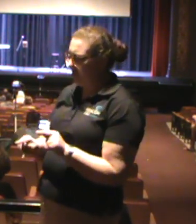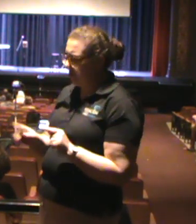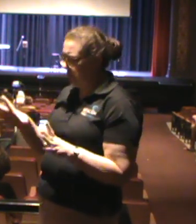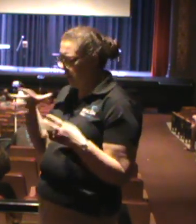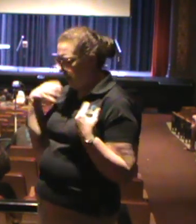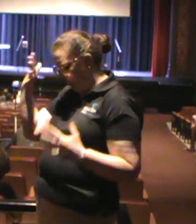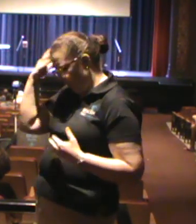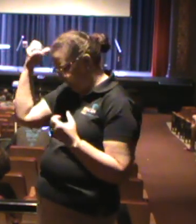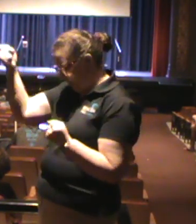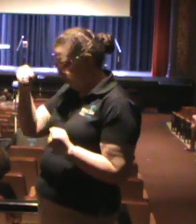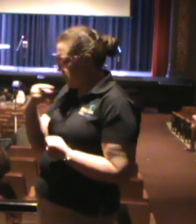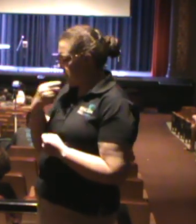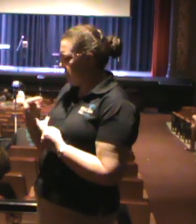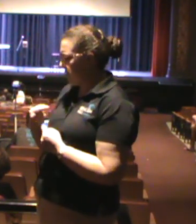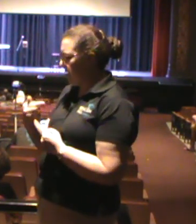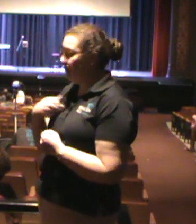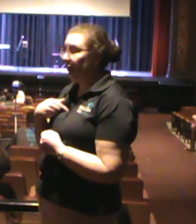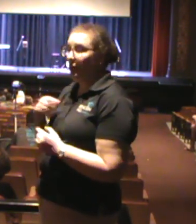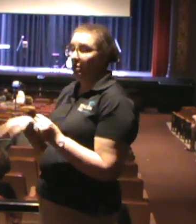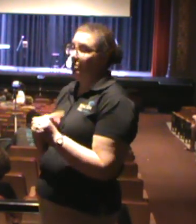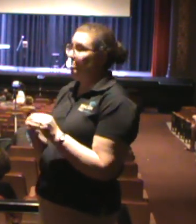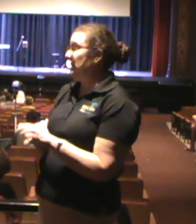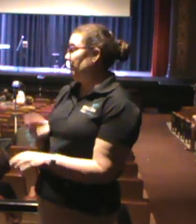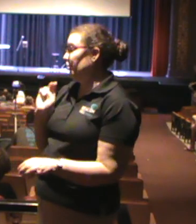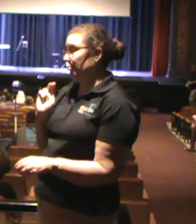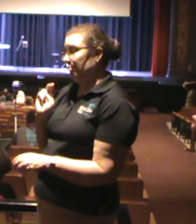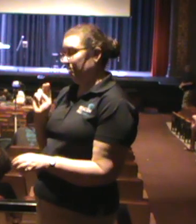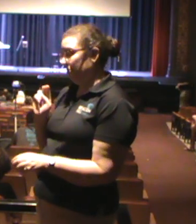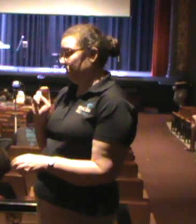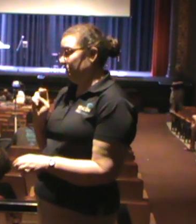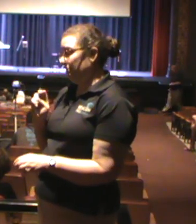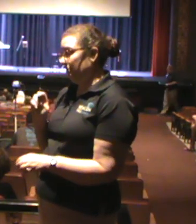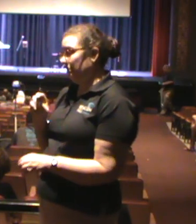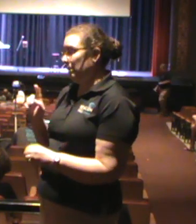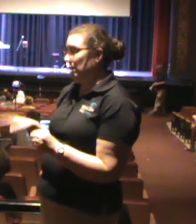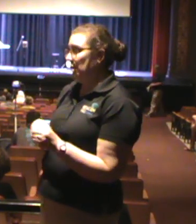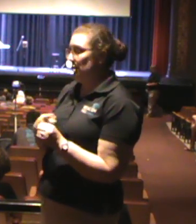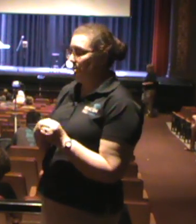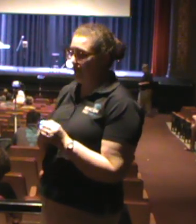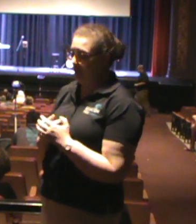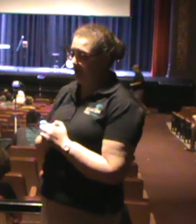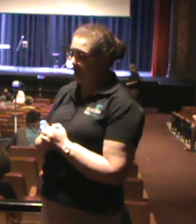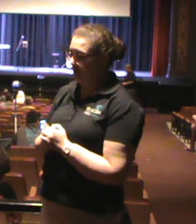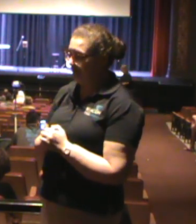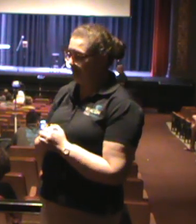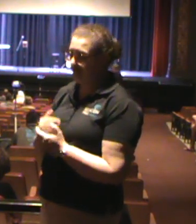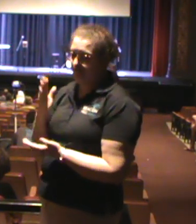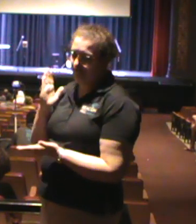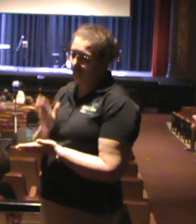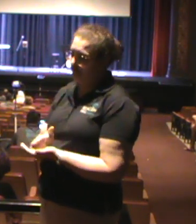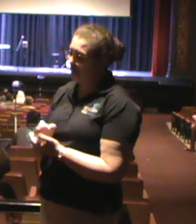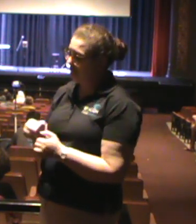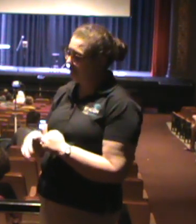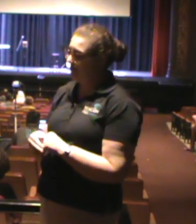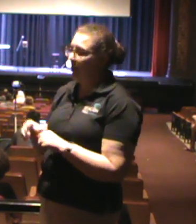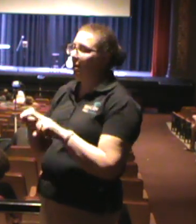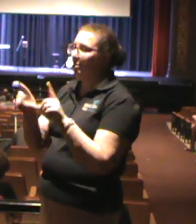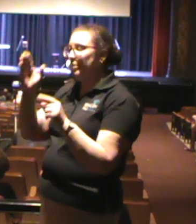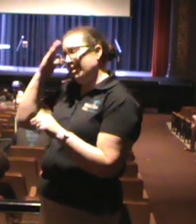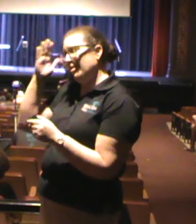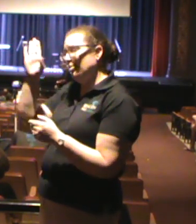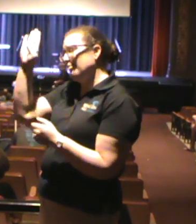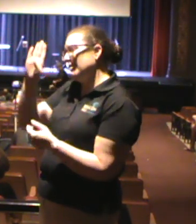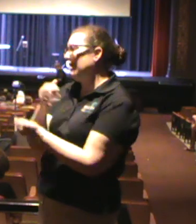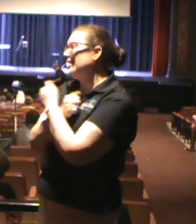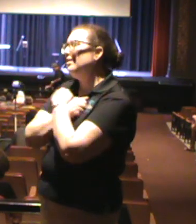say, you know what, I was about to give up hope. I was about to throw in the towel. And I know that God loves